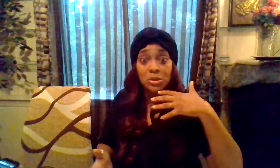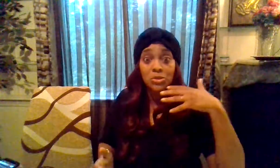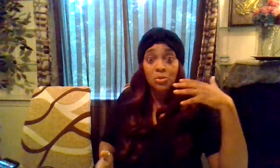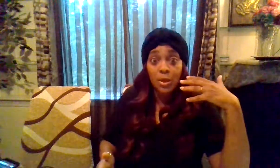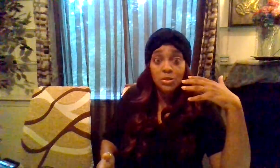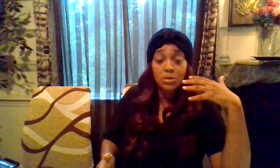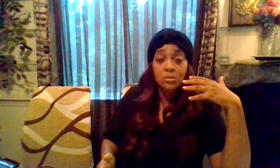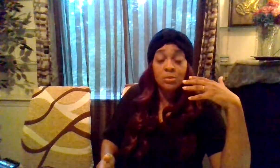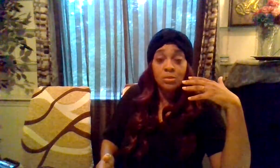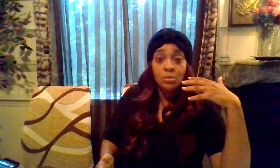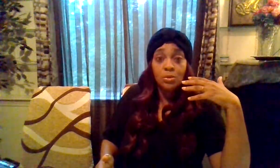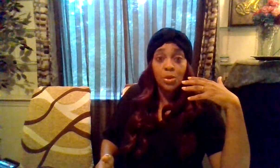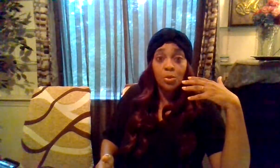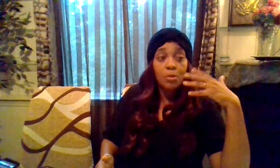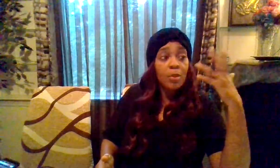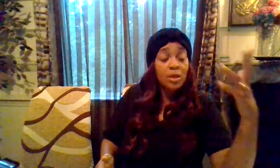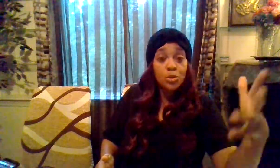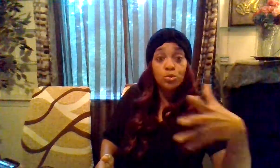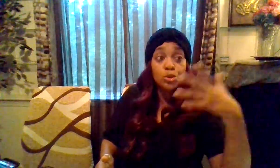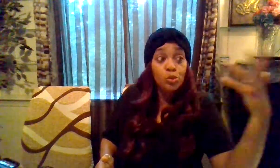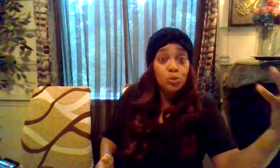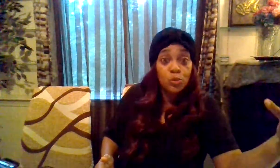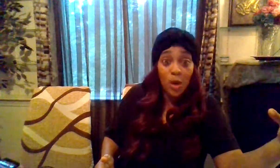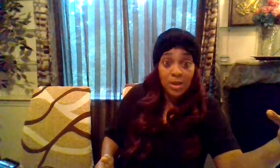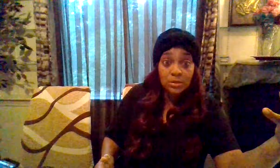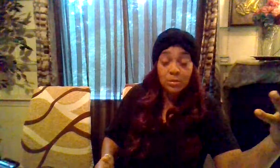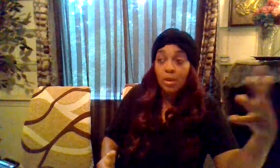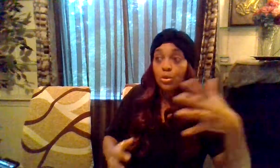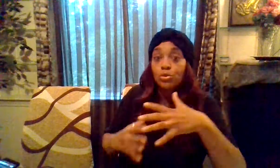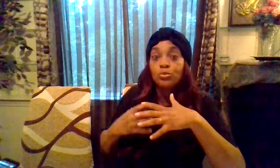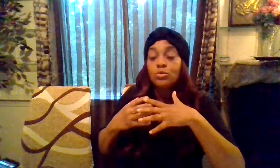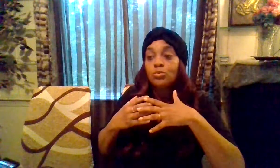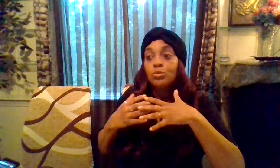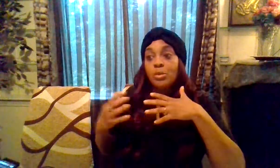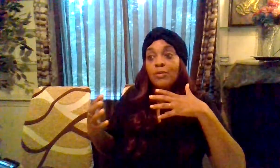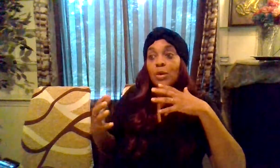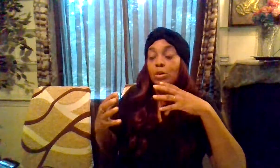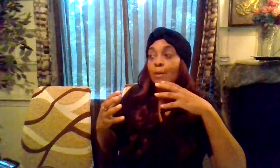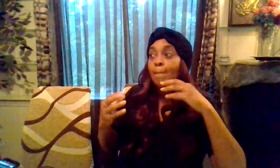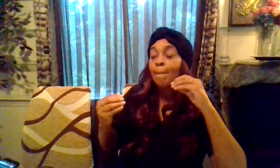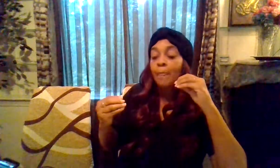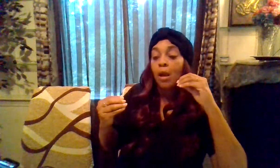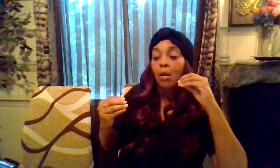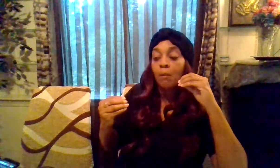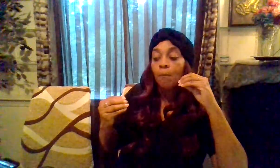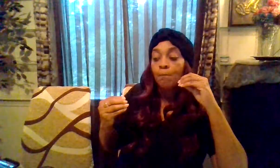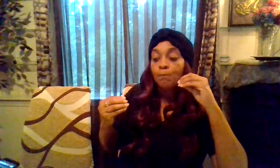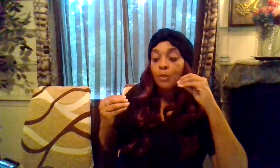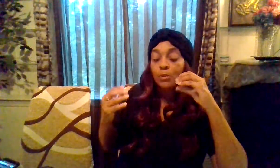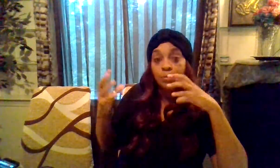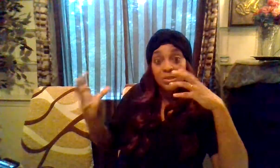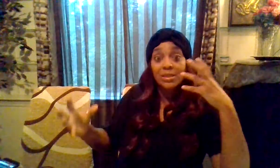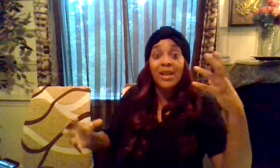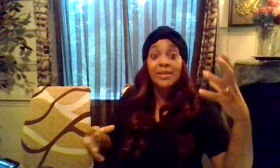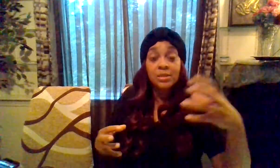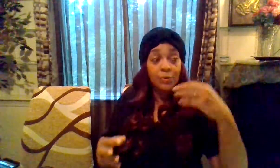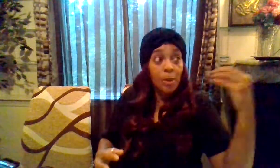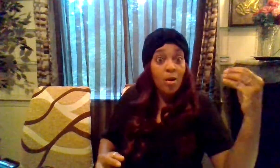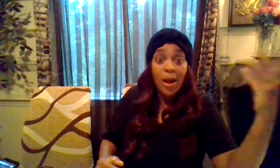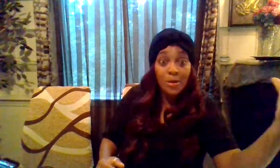situation you know making you choose wisely making you be very um be selective about how